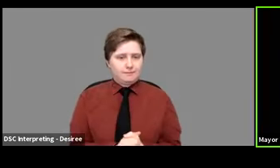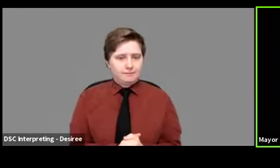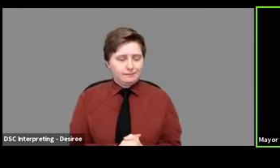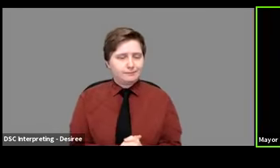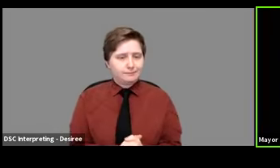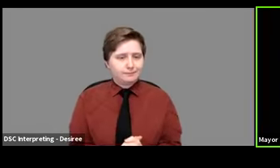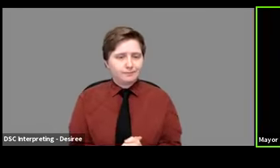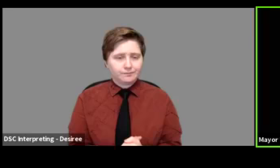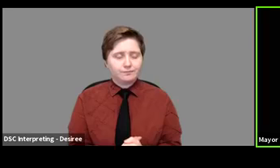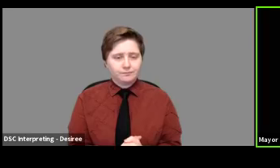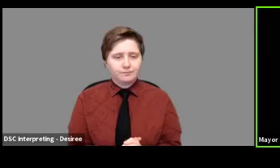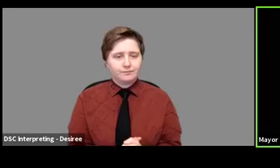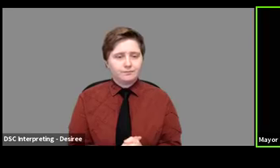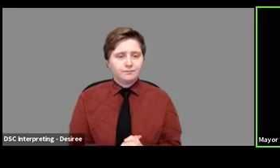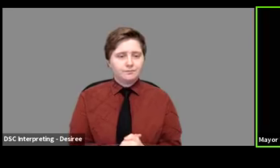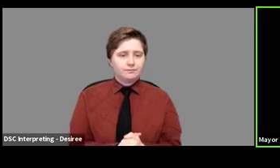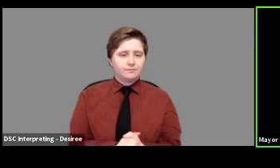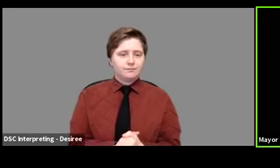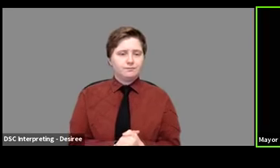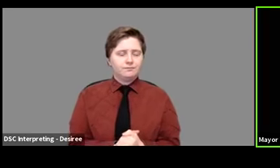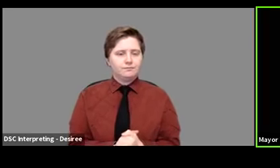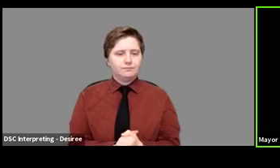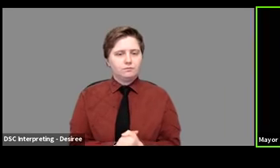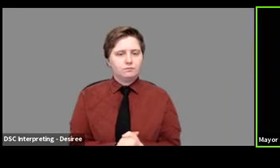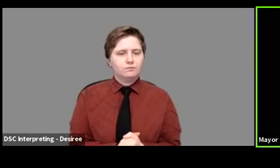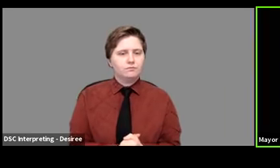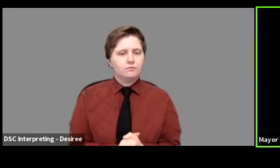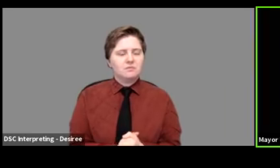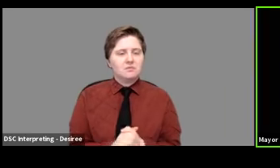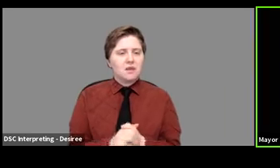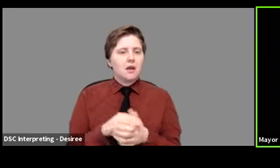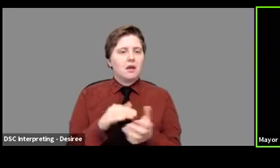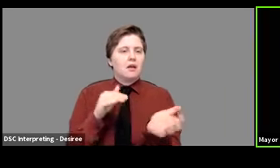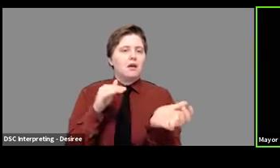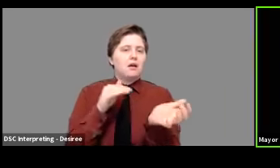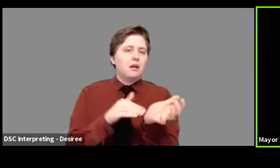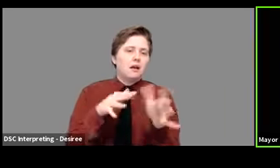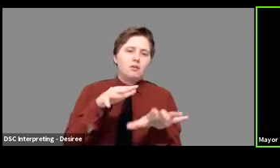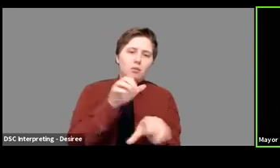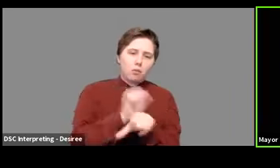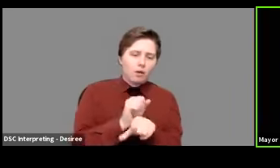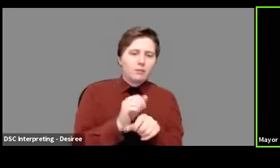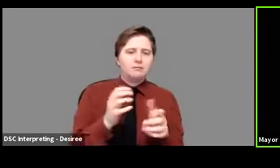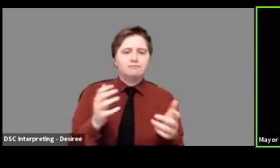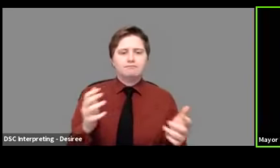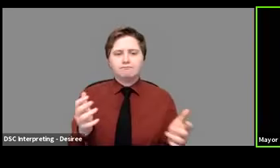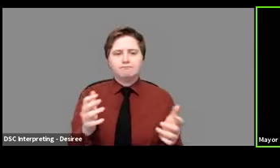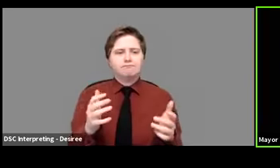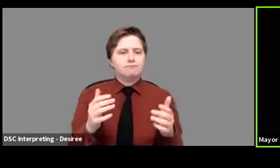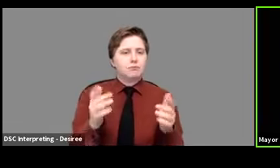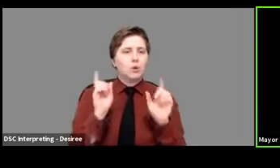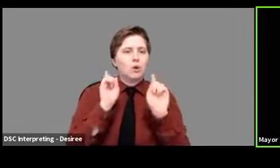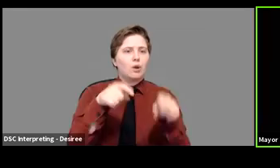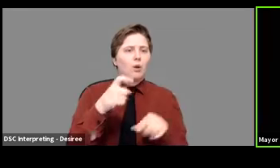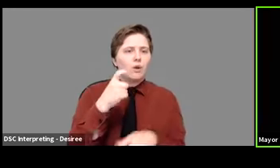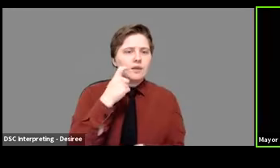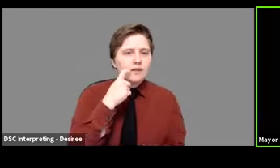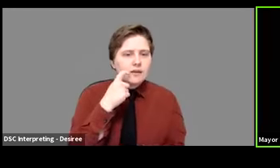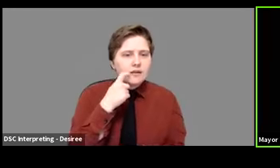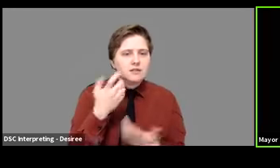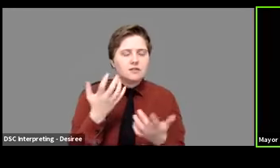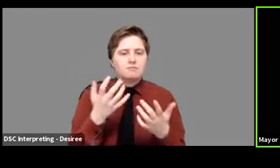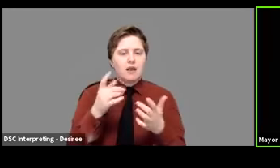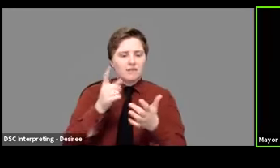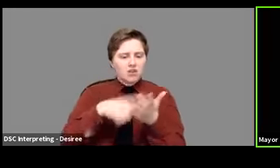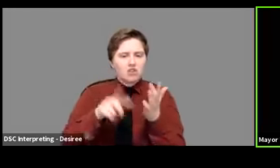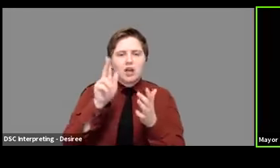May 1st. Regular doctor's appointments, going to your dentist, getting a